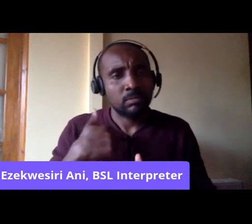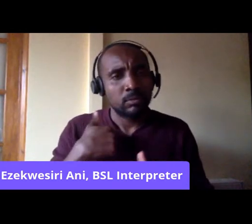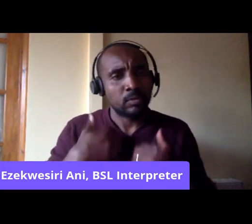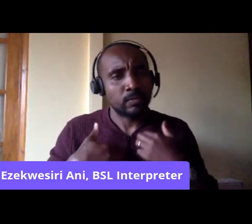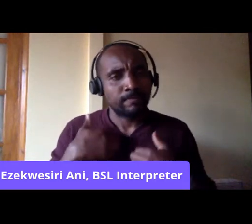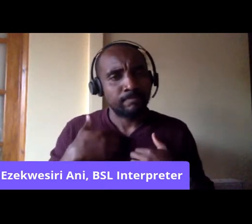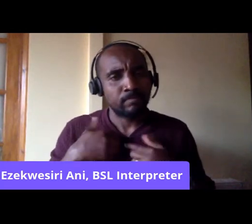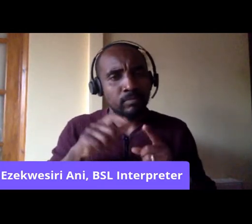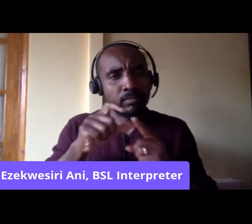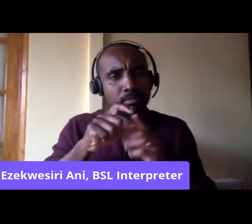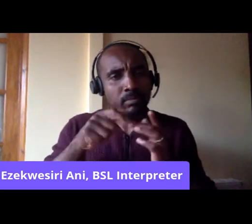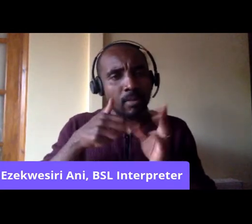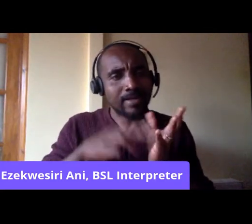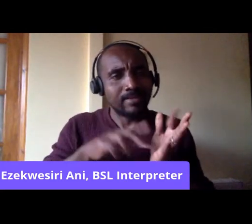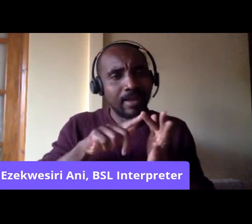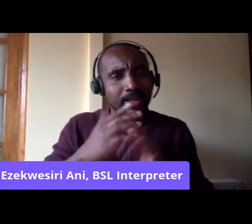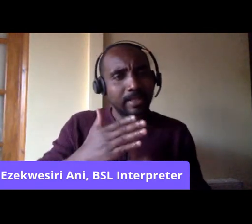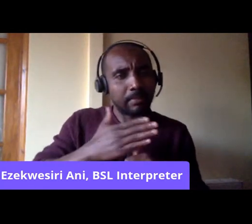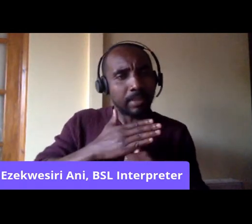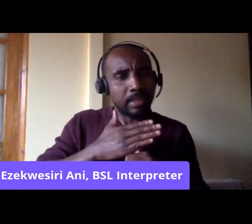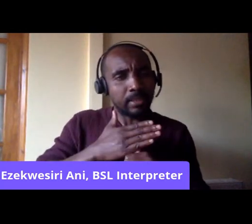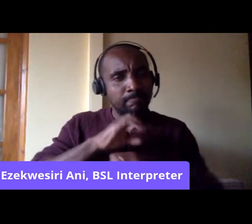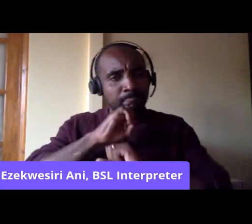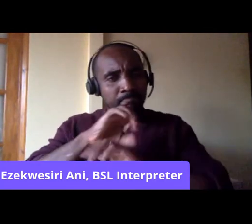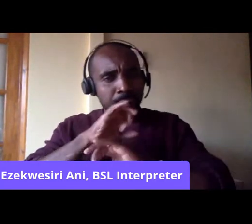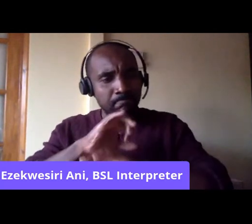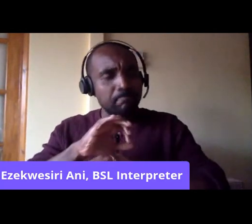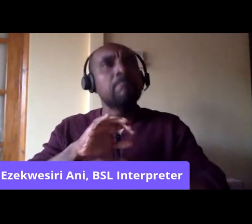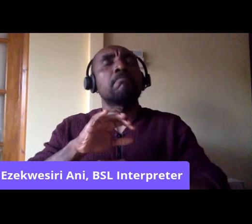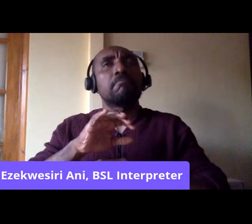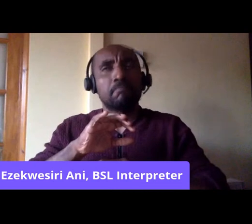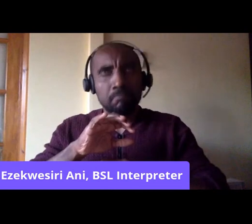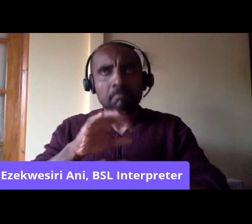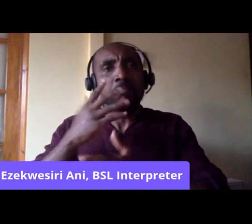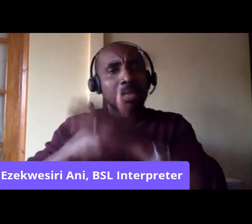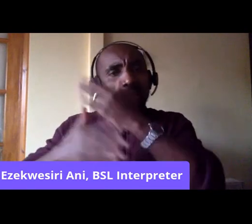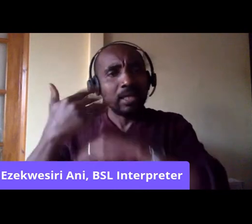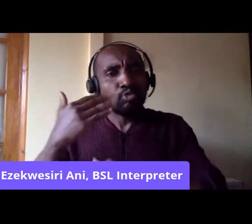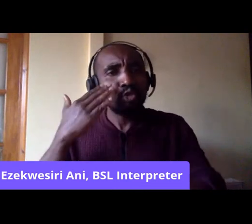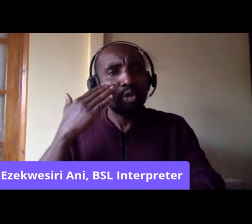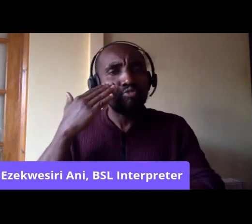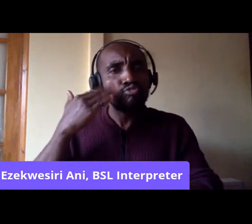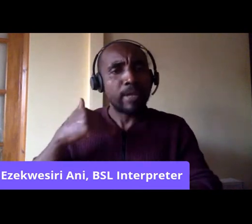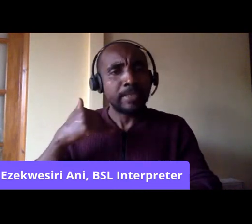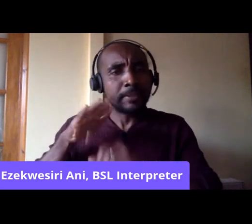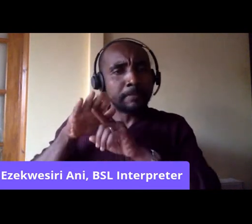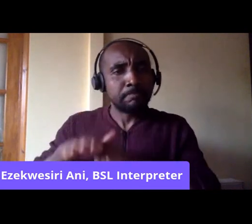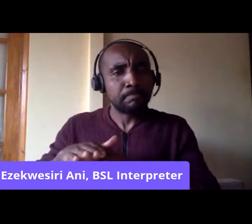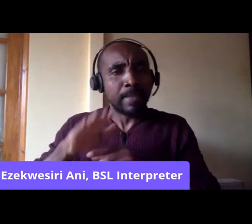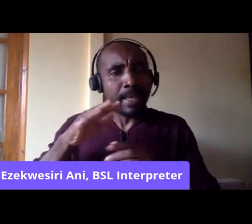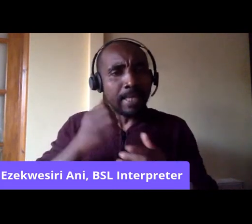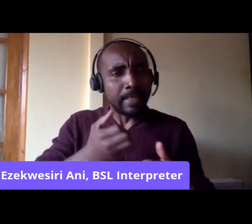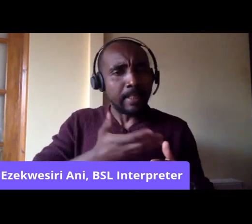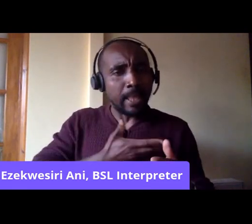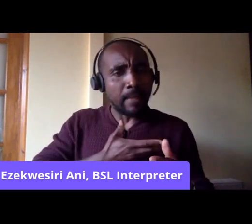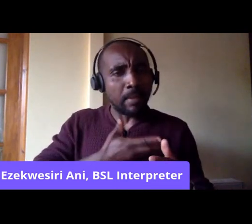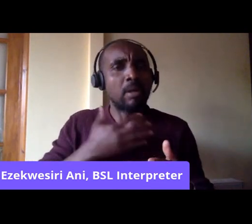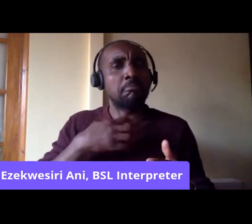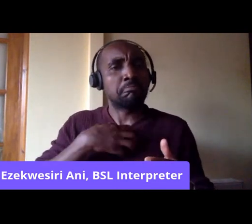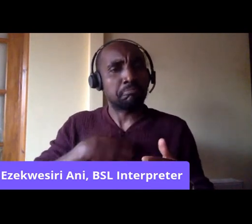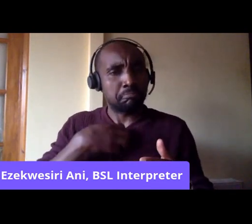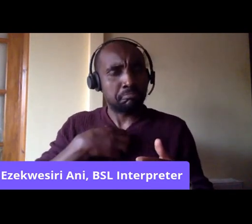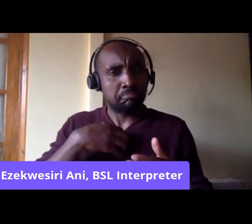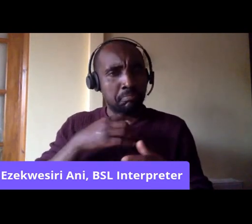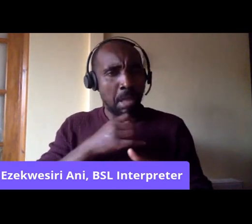when Diane talked about the history of racism within the labour movement, et cetera, and the way that Irish workers